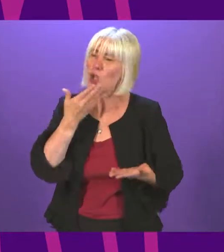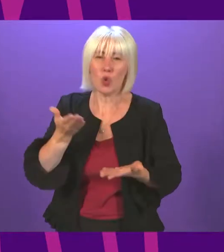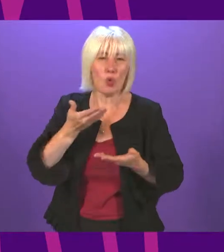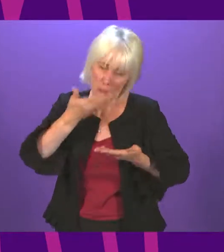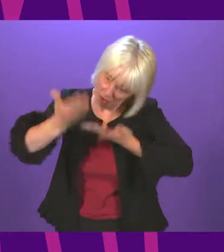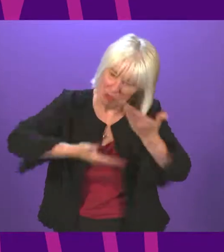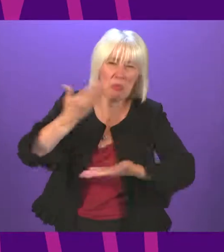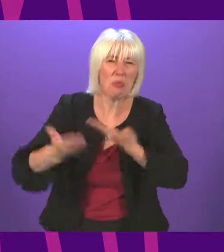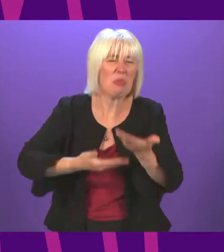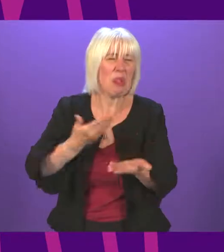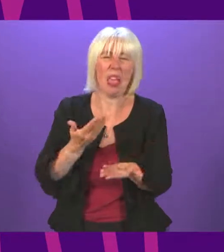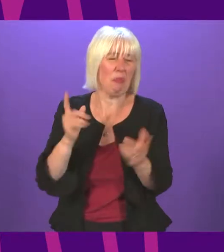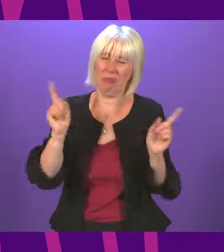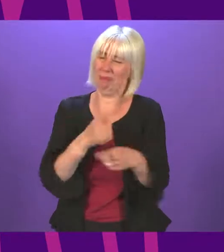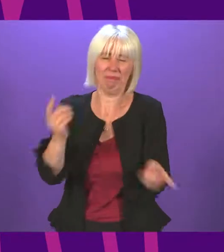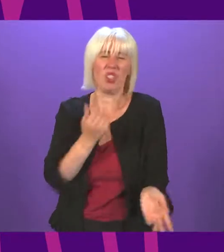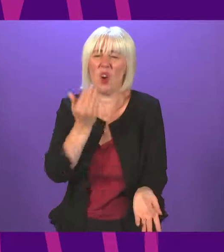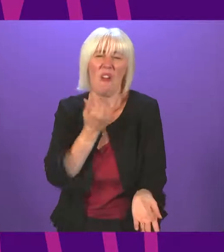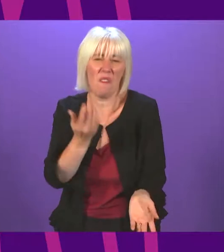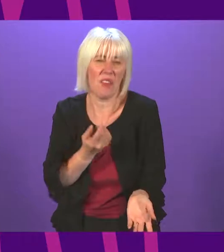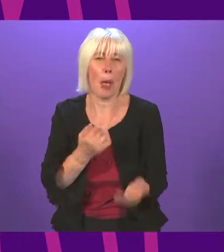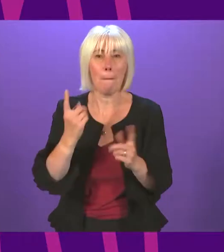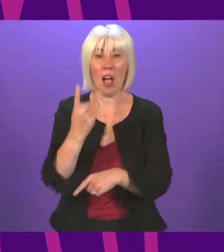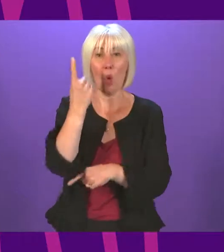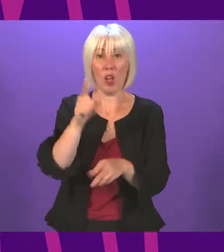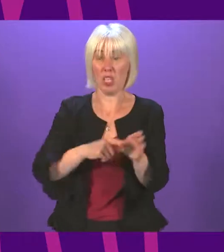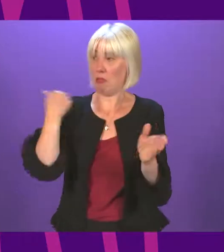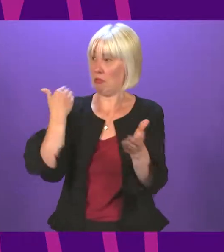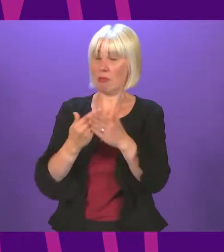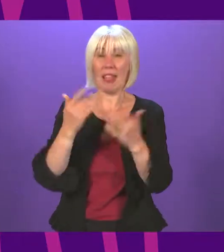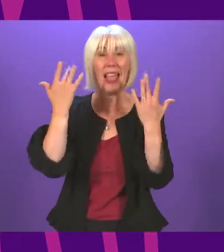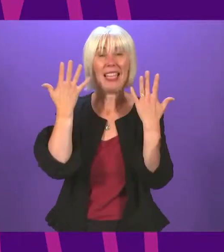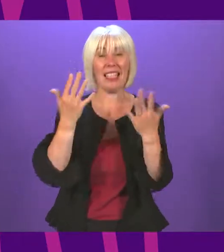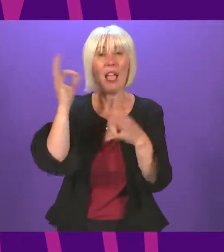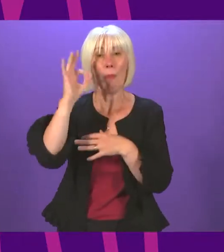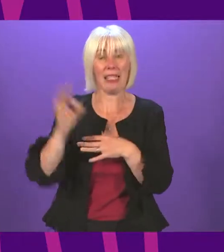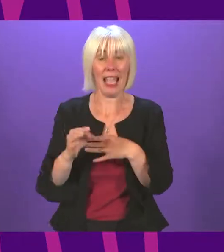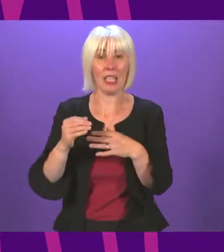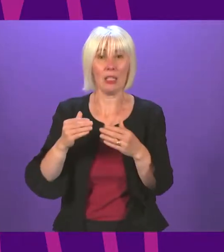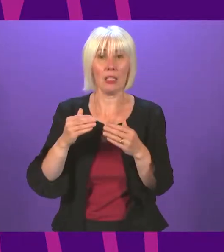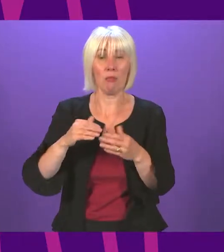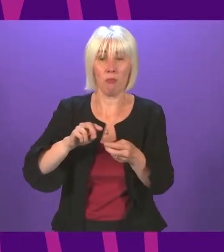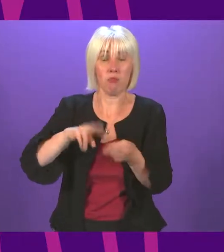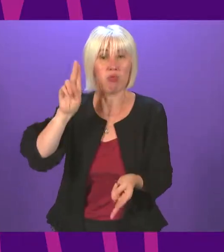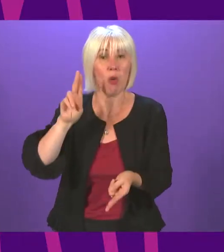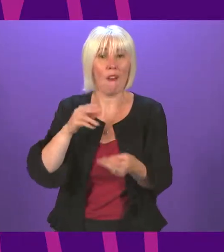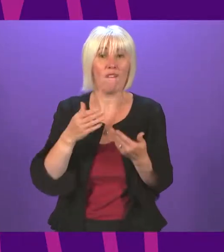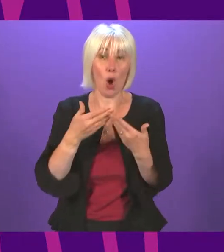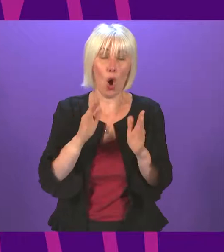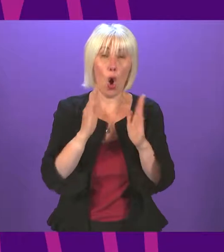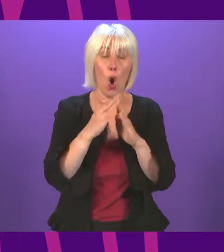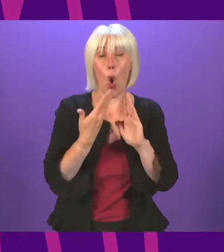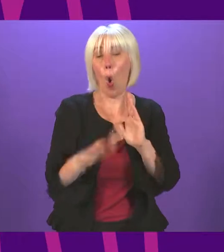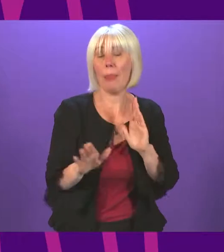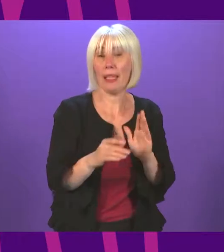has been found wanting. In the last year, there has been a 10% increase in open homelessness cases. A&E departments have seen the worst